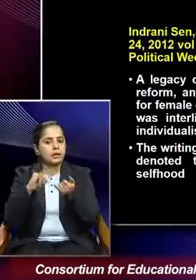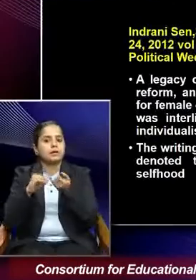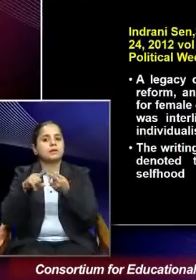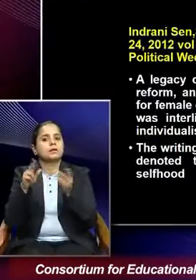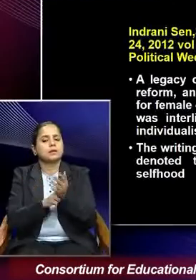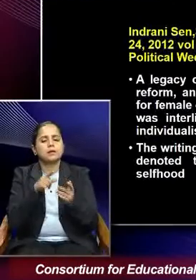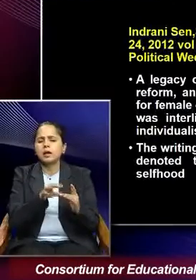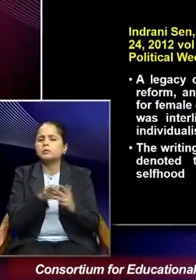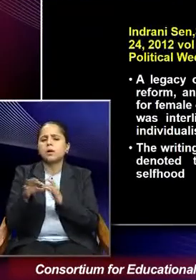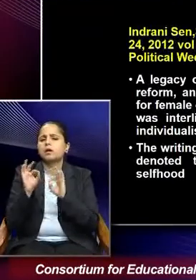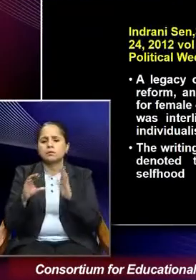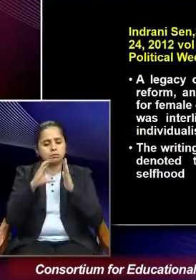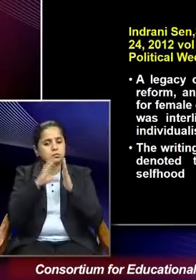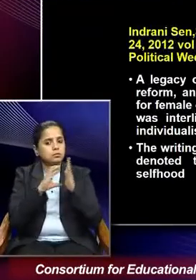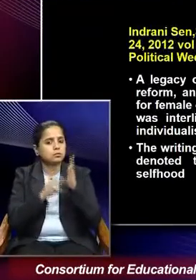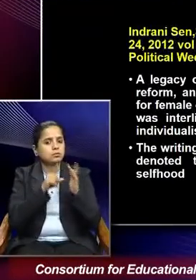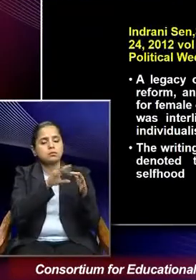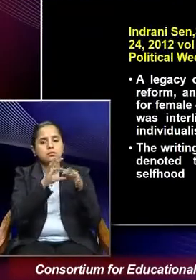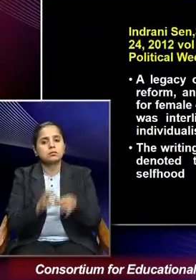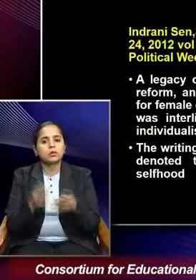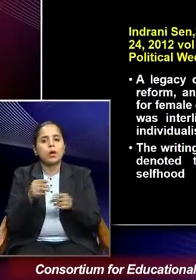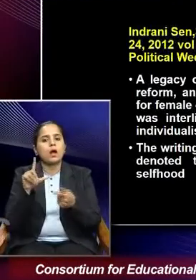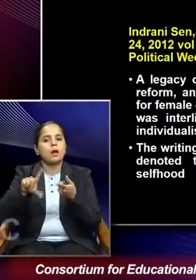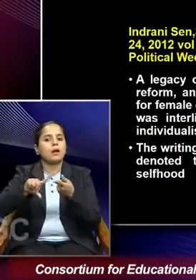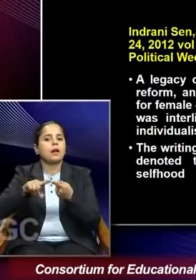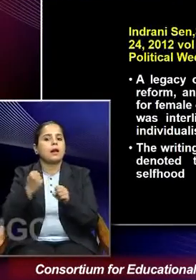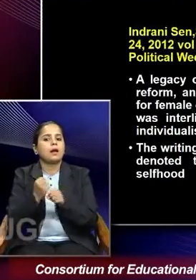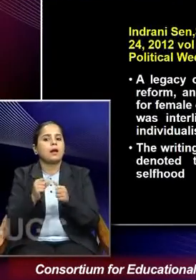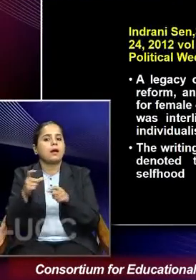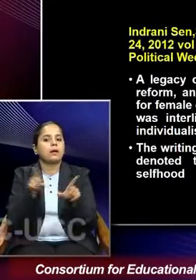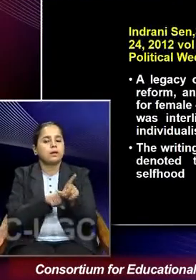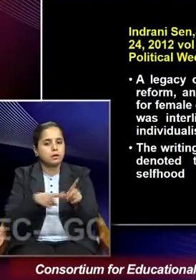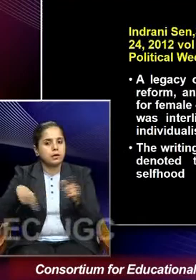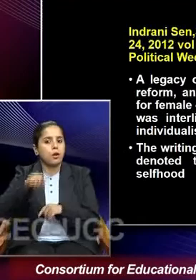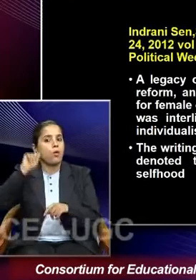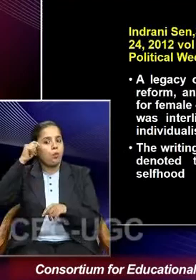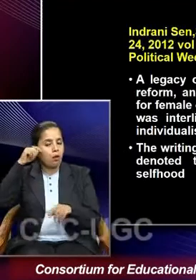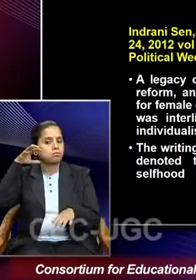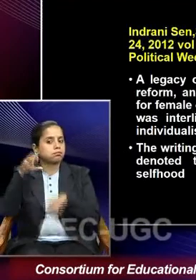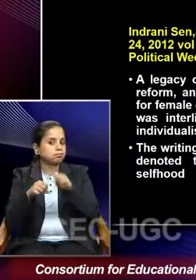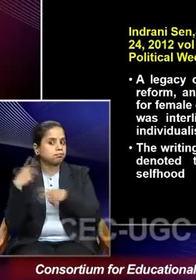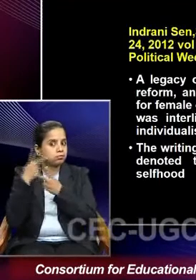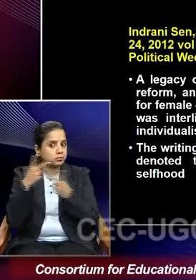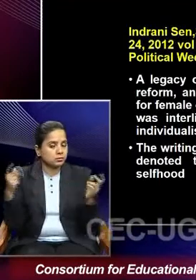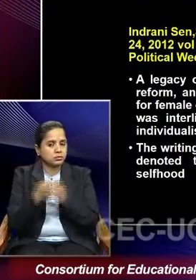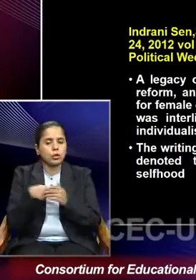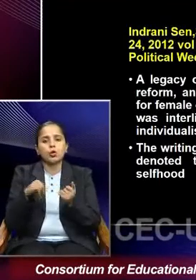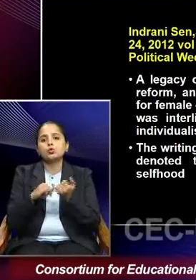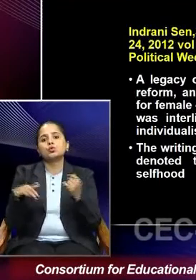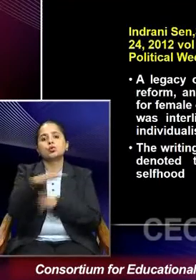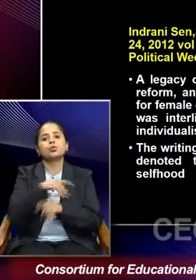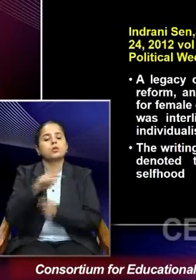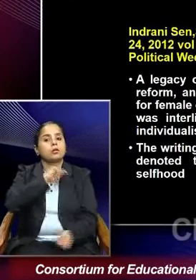article deals with the legacy of colonial modernity, the social reform